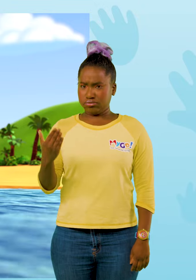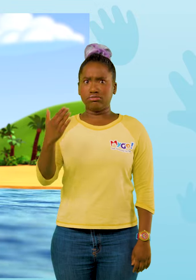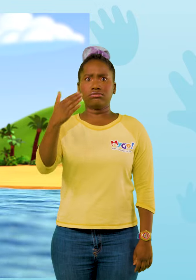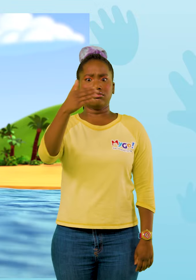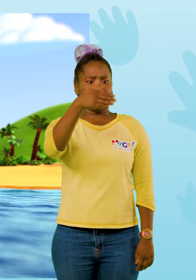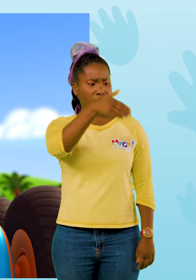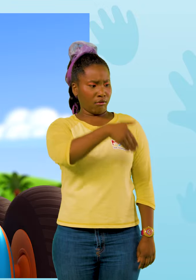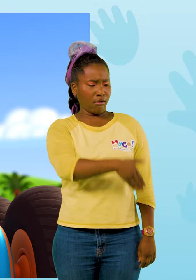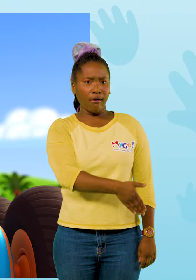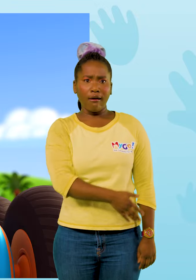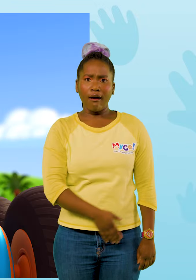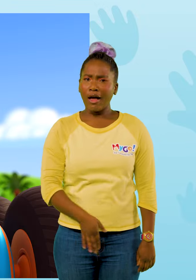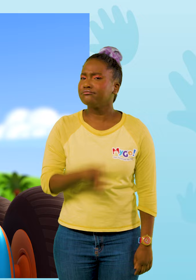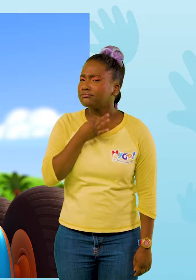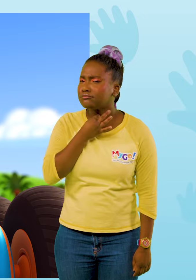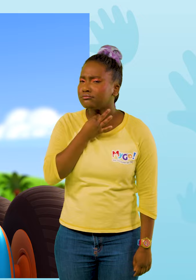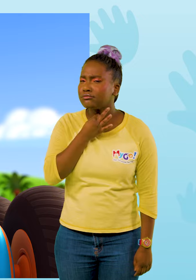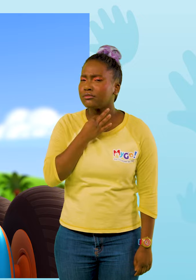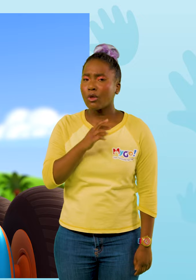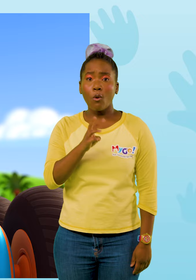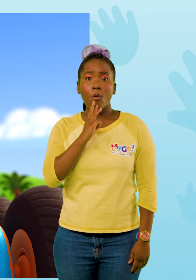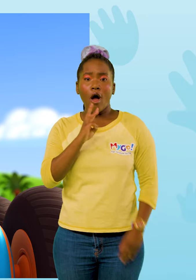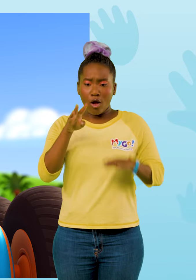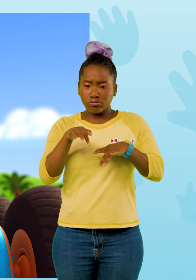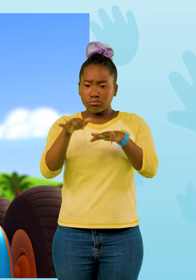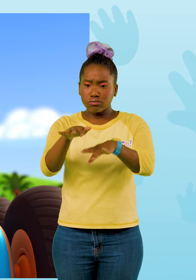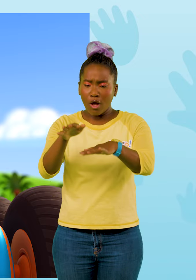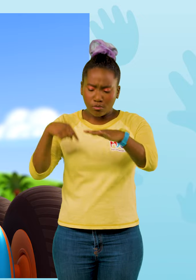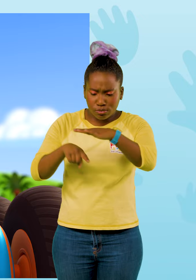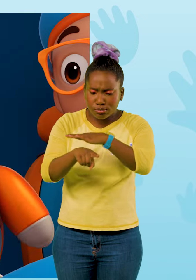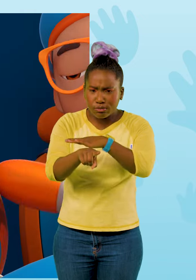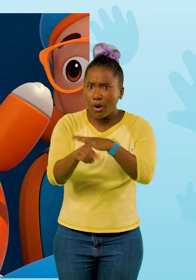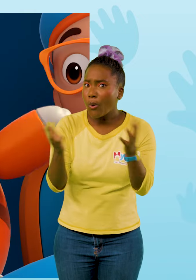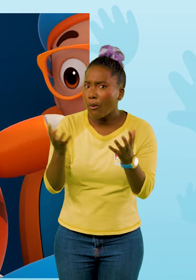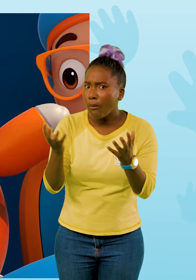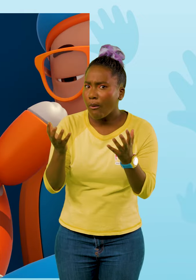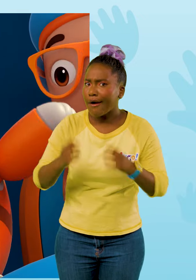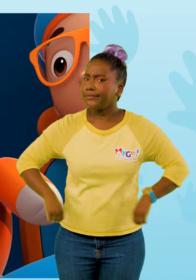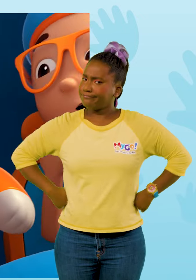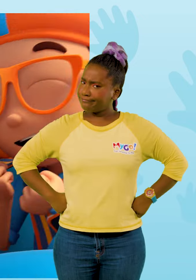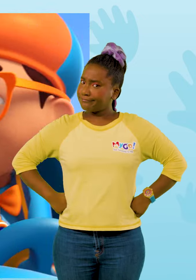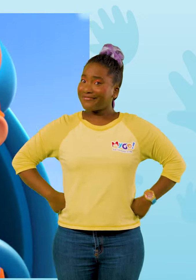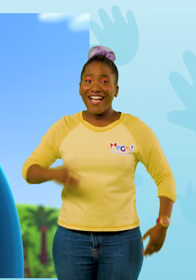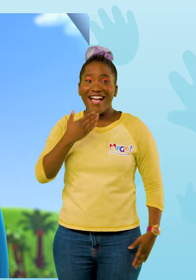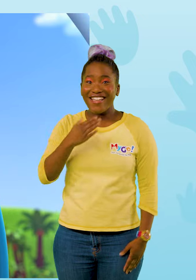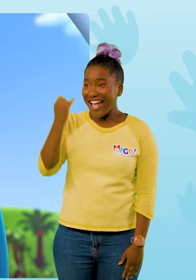fish. Hmm. I wonder what's underneath the ocean. Good idea, Tabs.